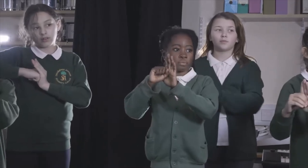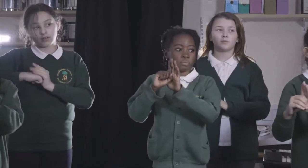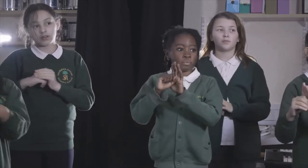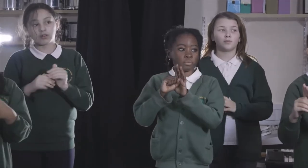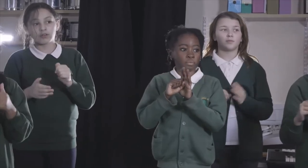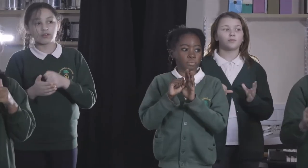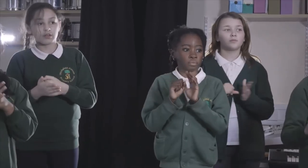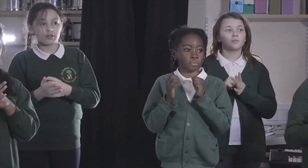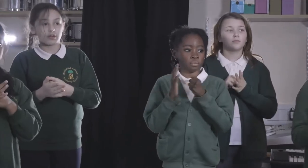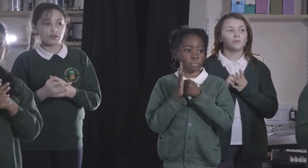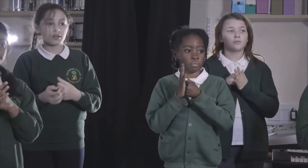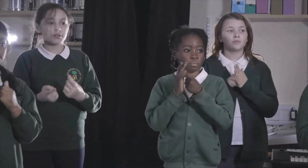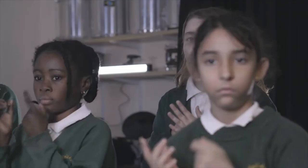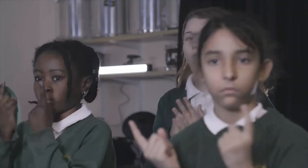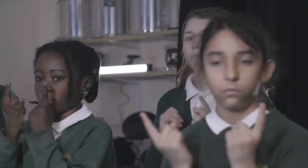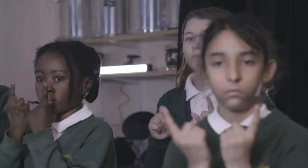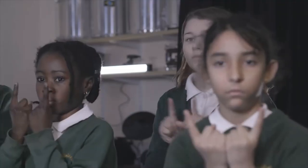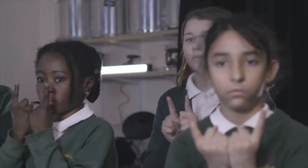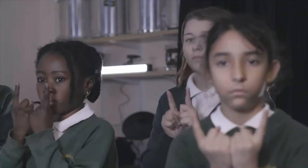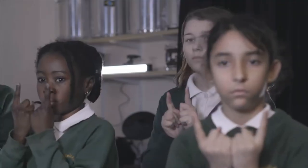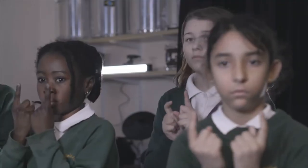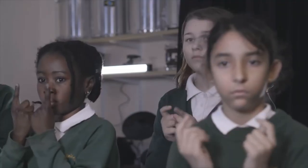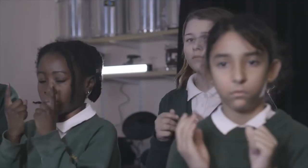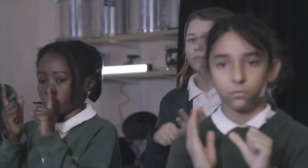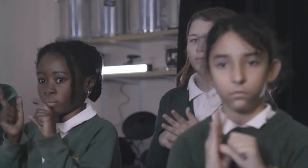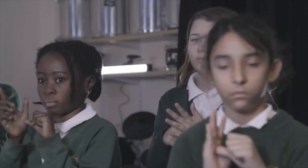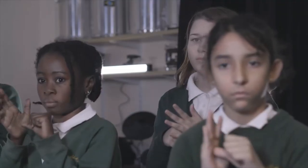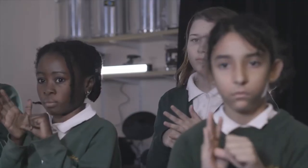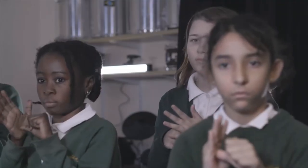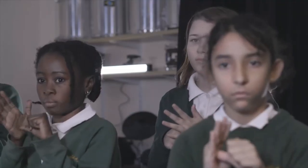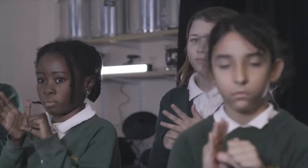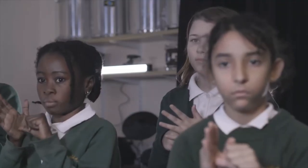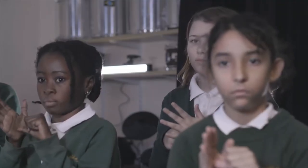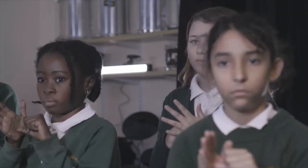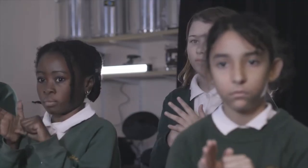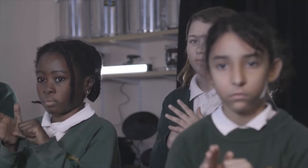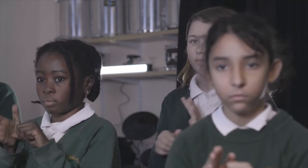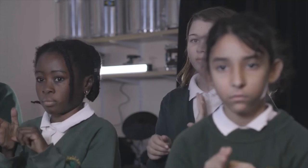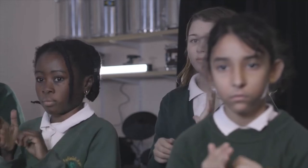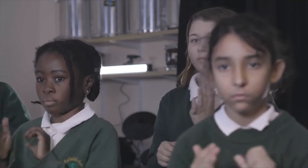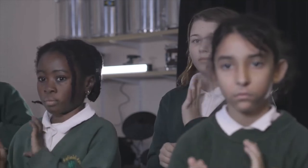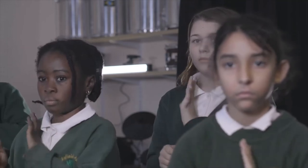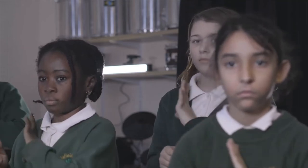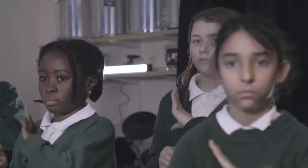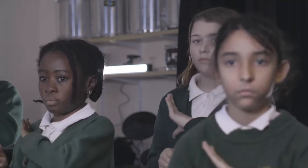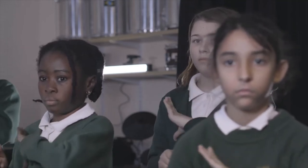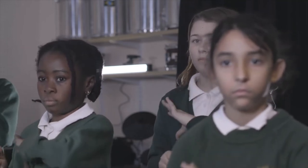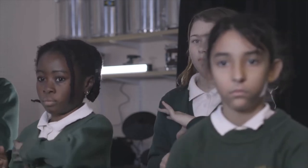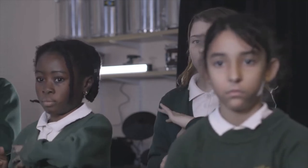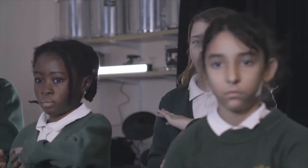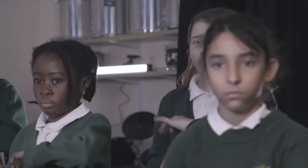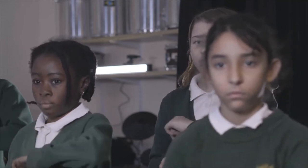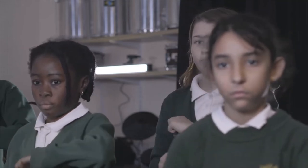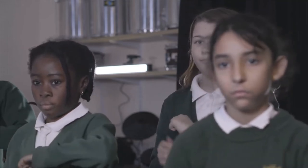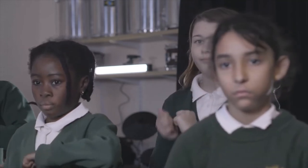It's really hard to do what's right Be a beacon in the darkest